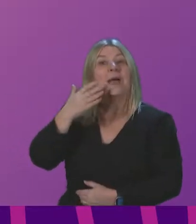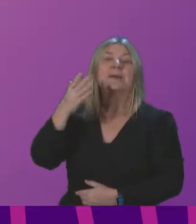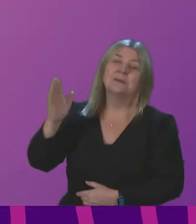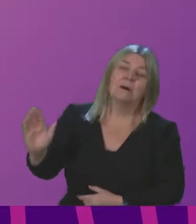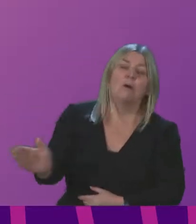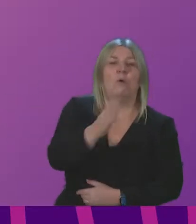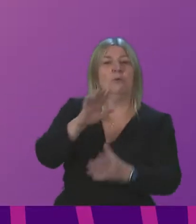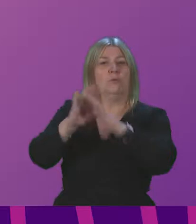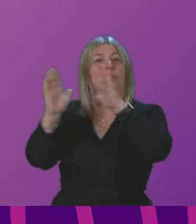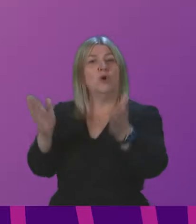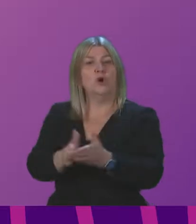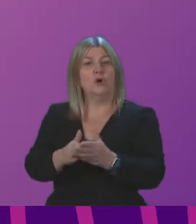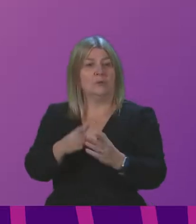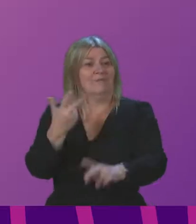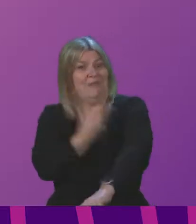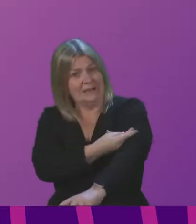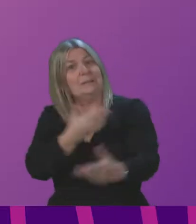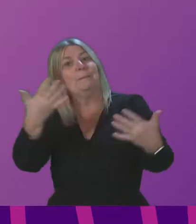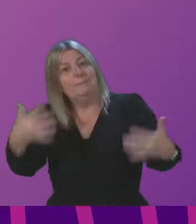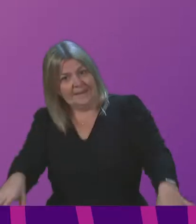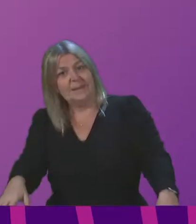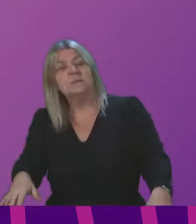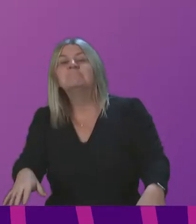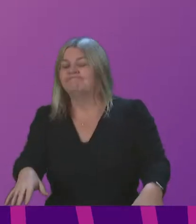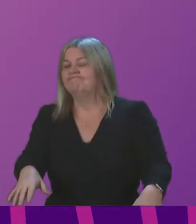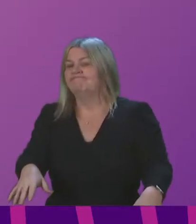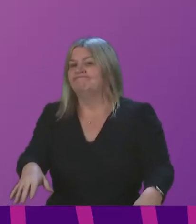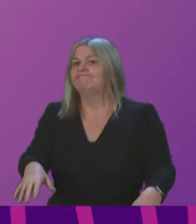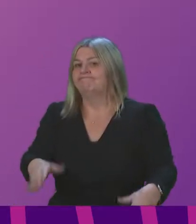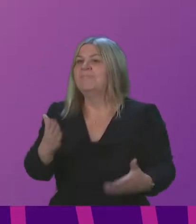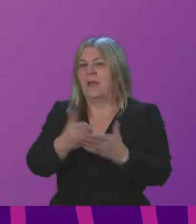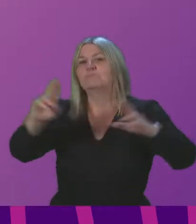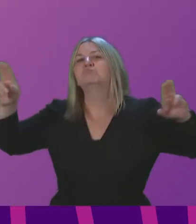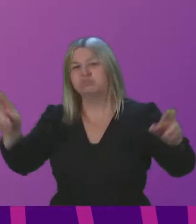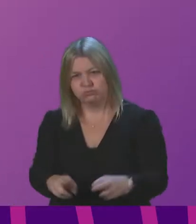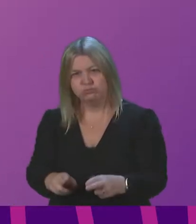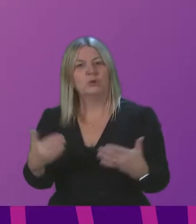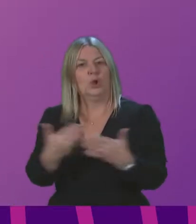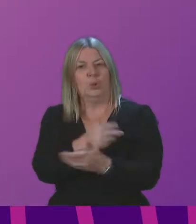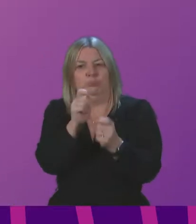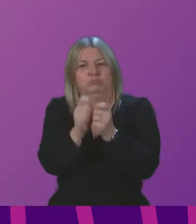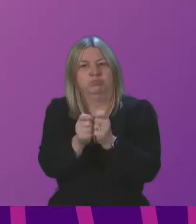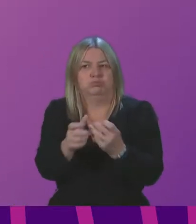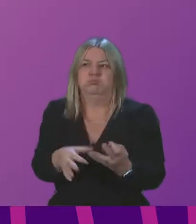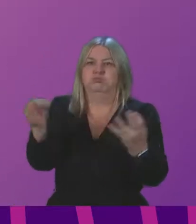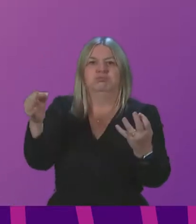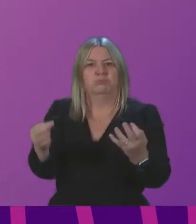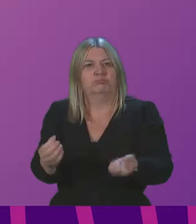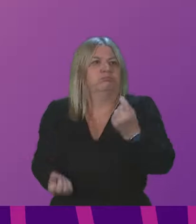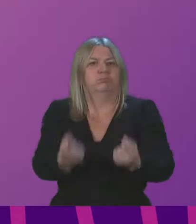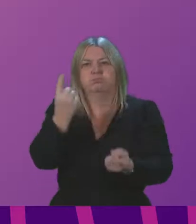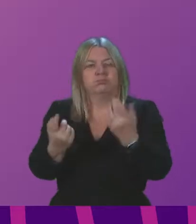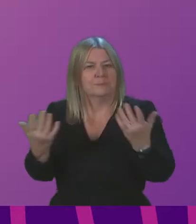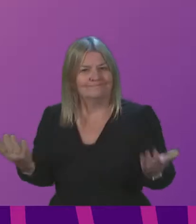COVID pandemic. The fastest way to end the pandemic is to ensure vaccines are available to everyone, globally.